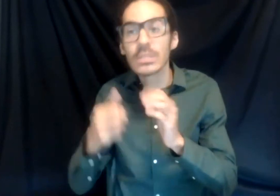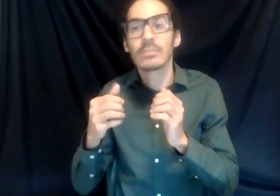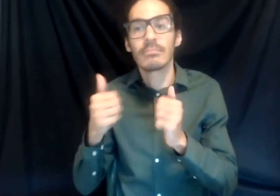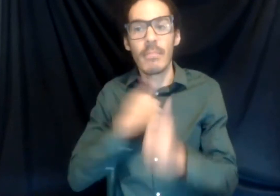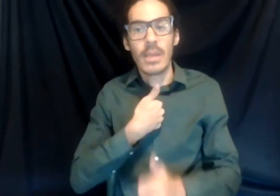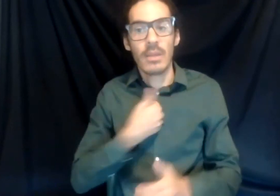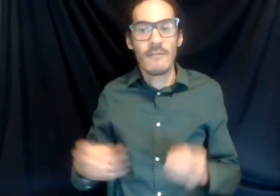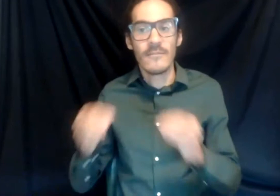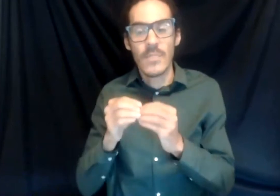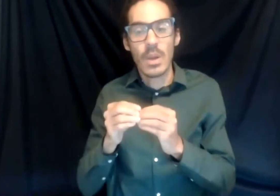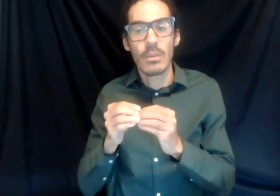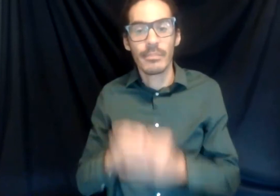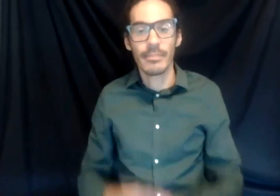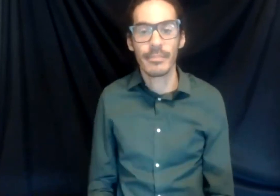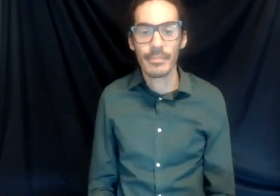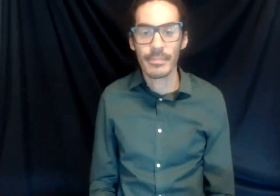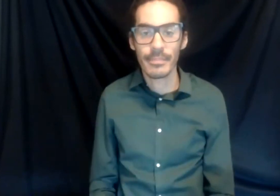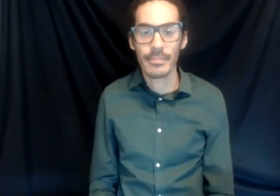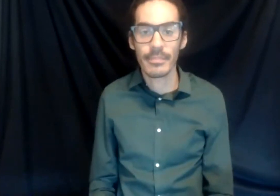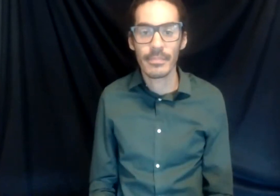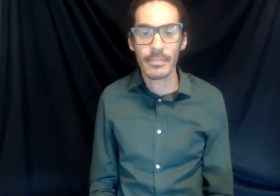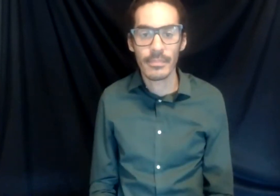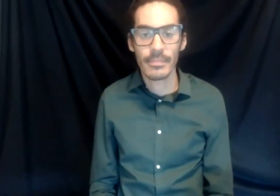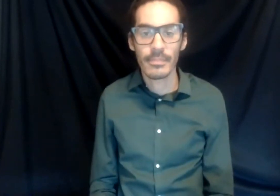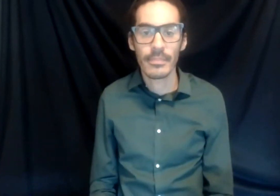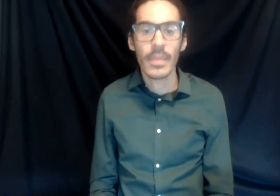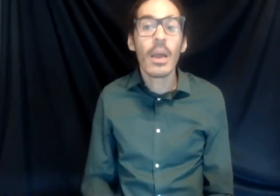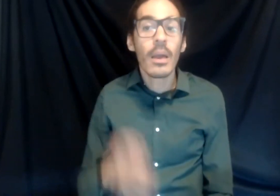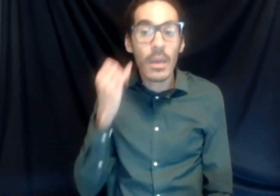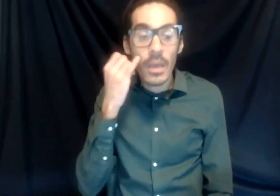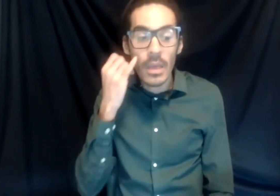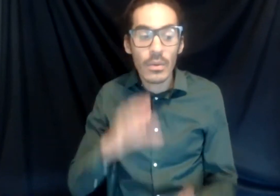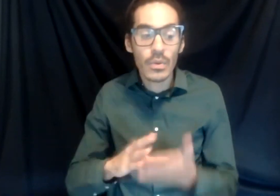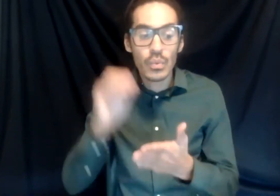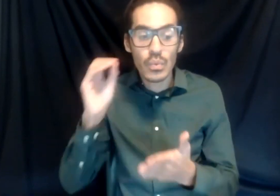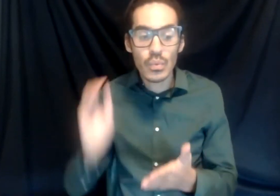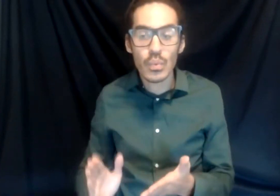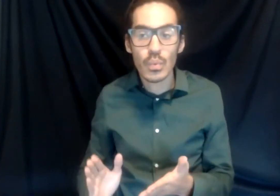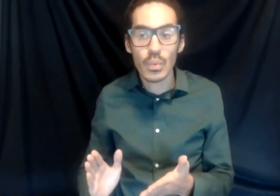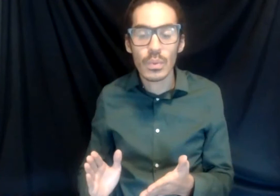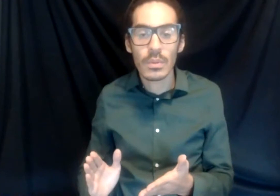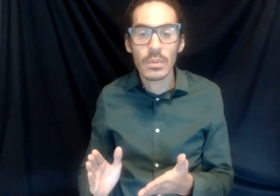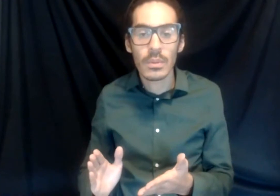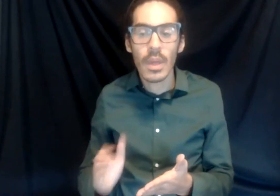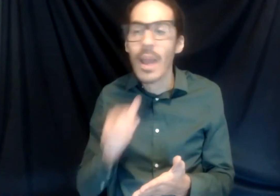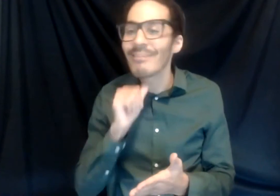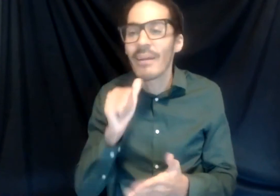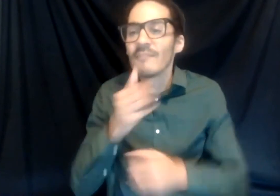situation where if students are pretty much, I won't say forced to, but in a way